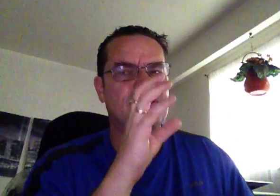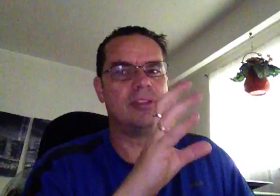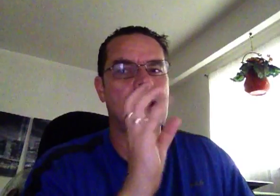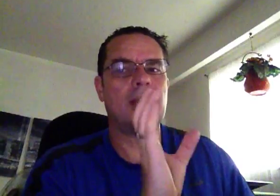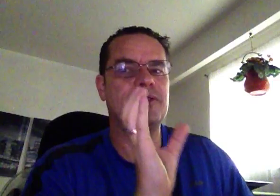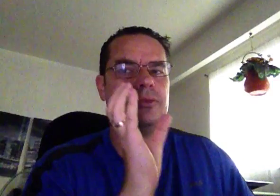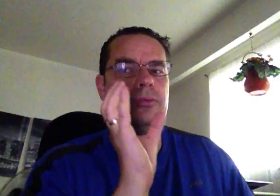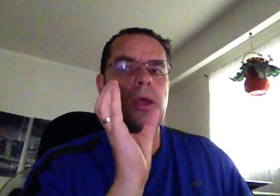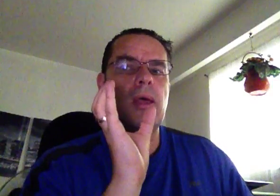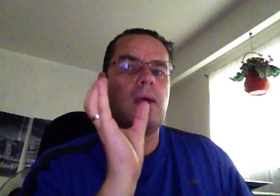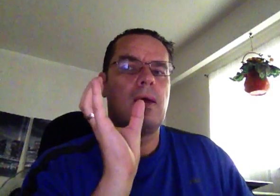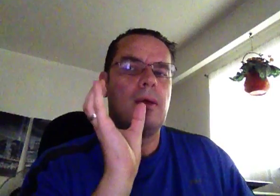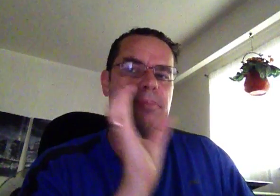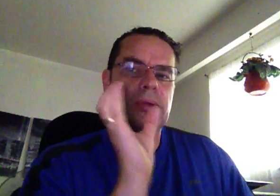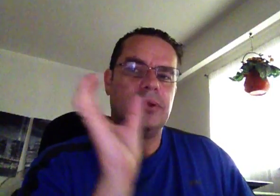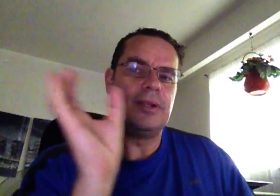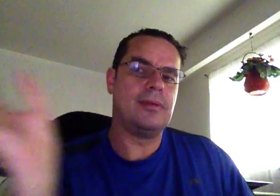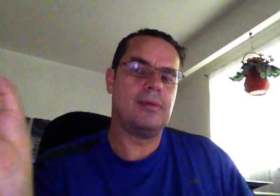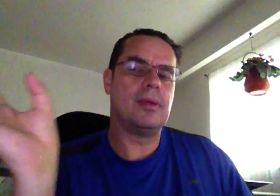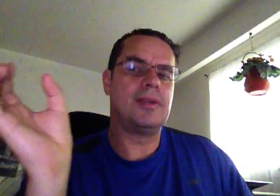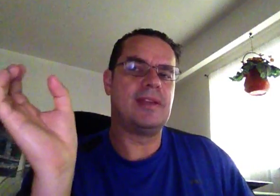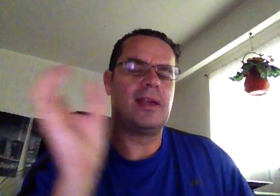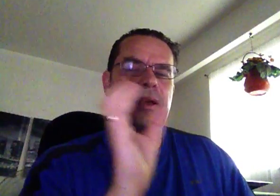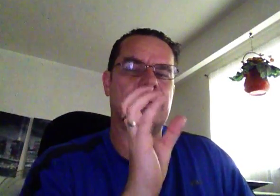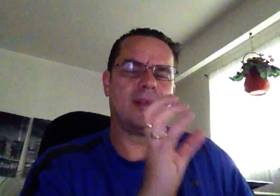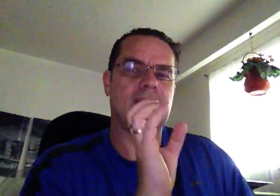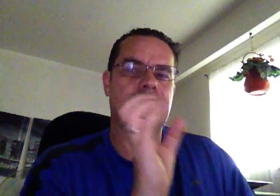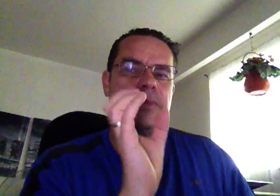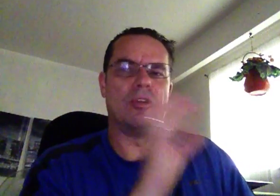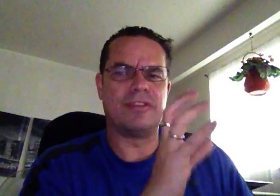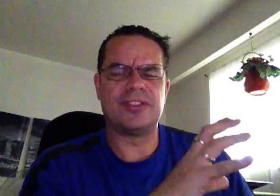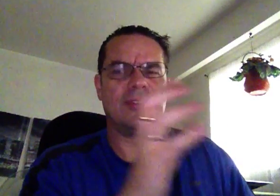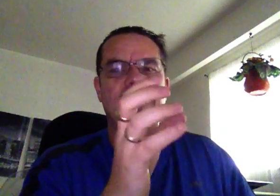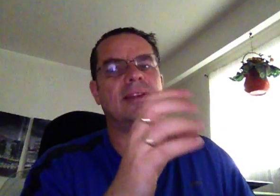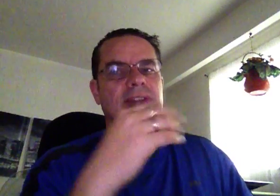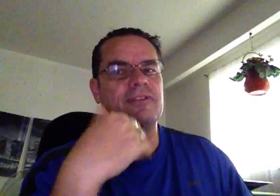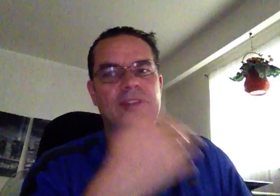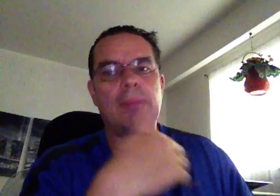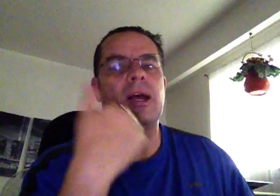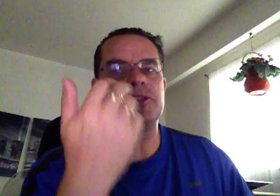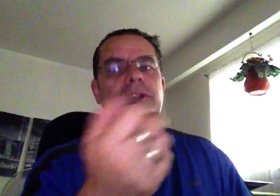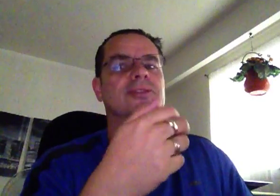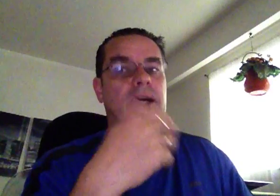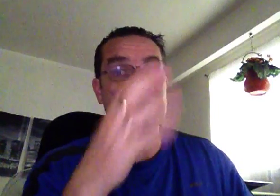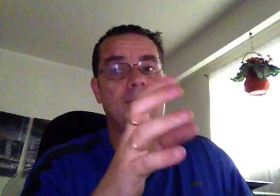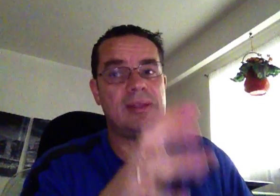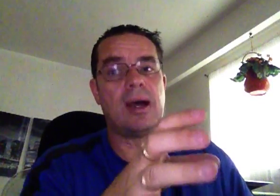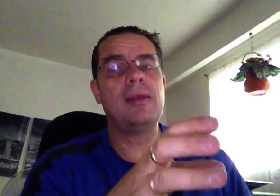it's really hard to build it, you know, for certain things, like for stop loss, trail stops. It can be done,